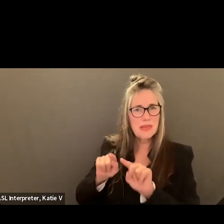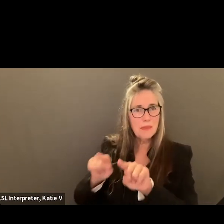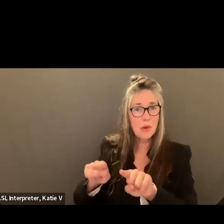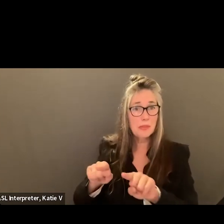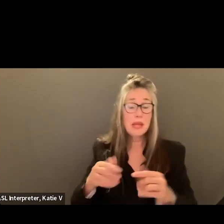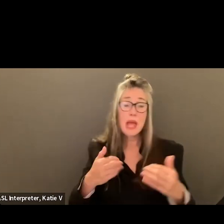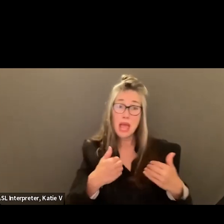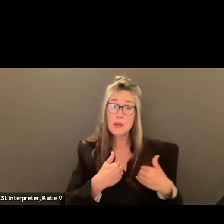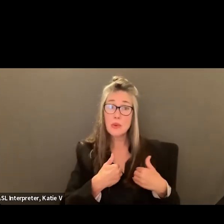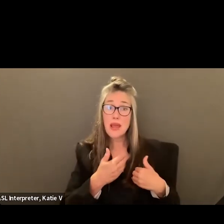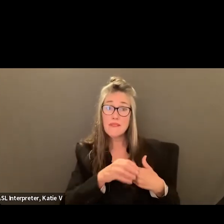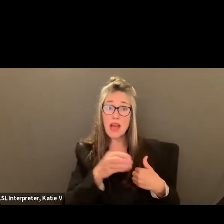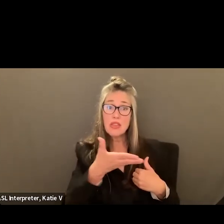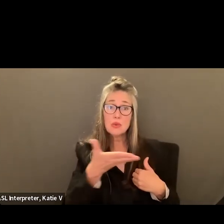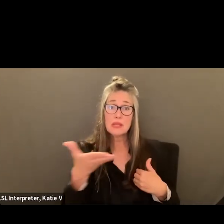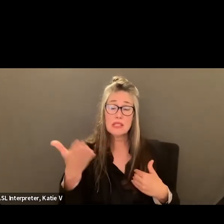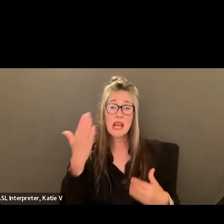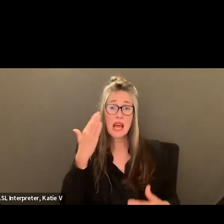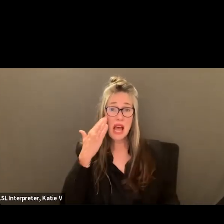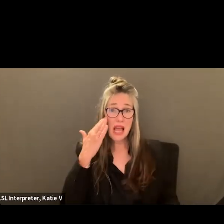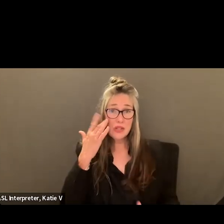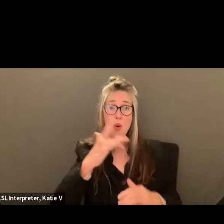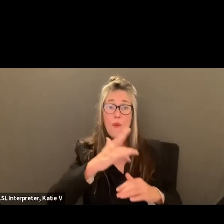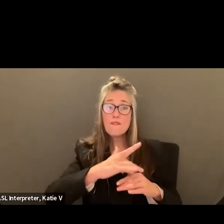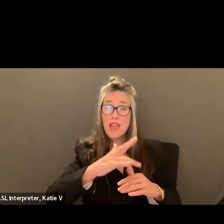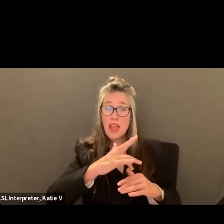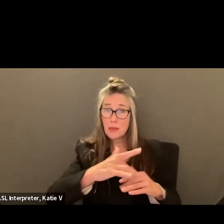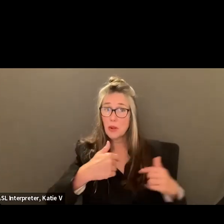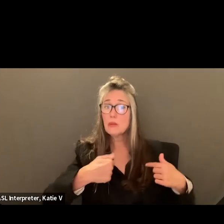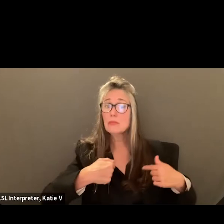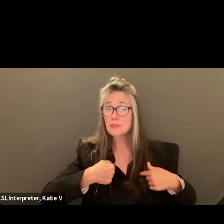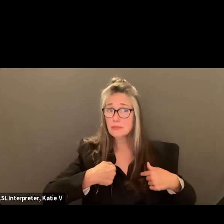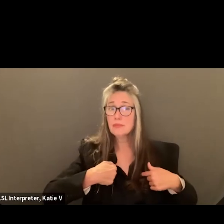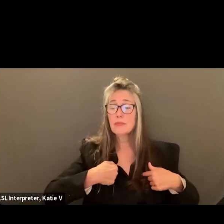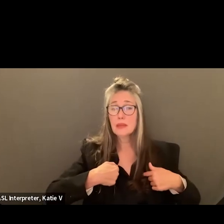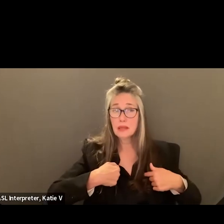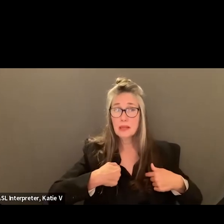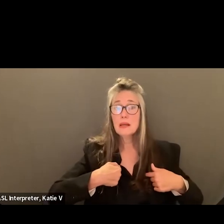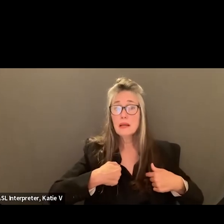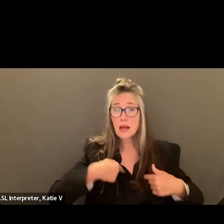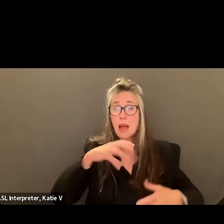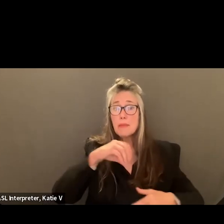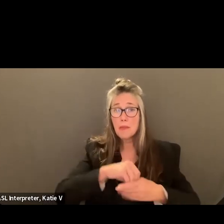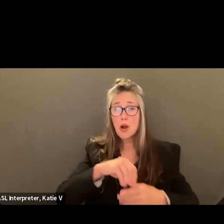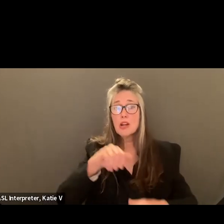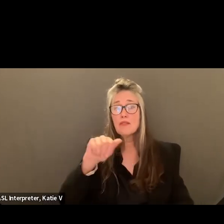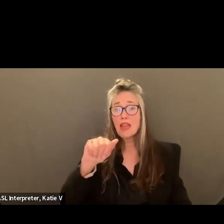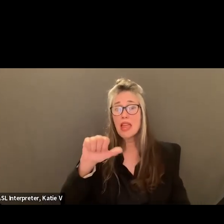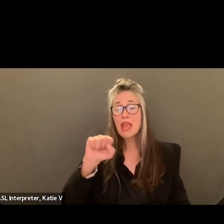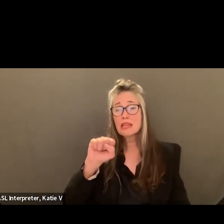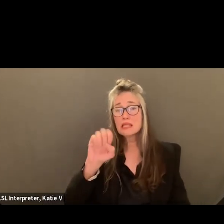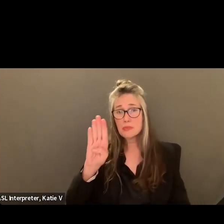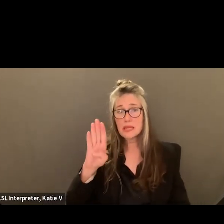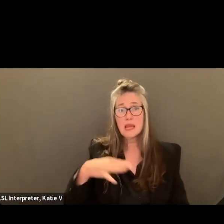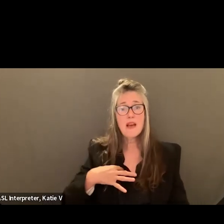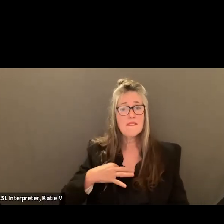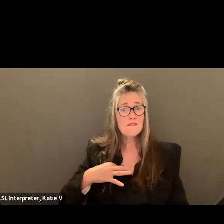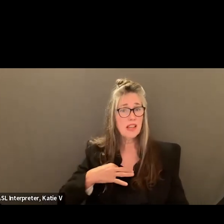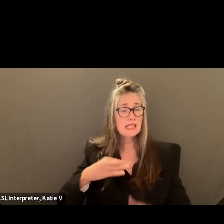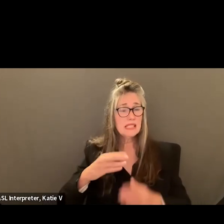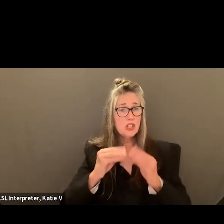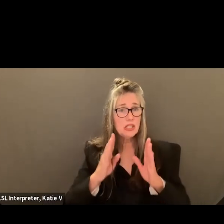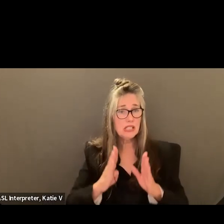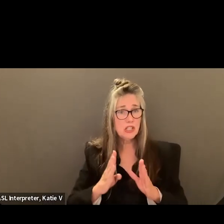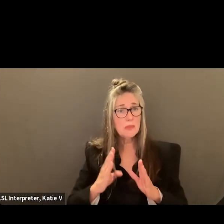that we do have, I know what's available because I'm part of ASB. I've been involved in student leadership and I've also been